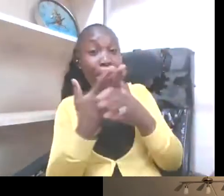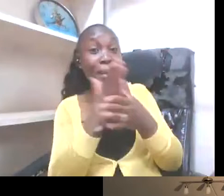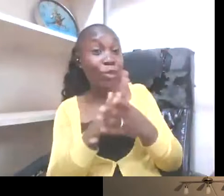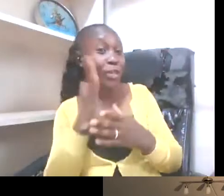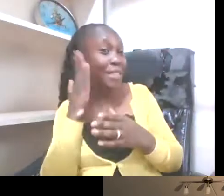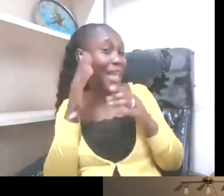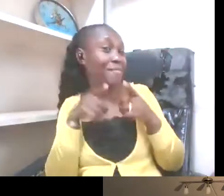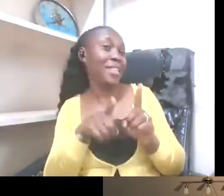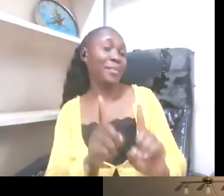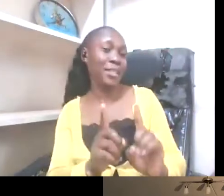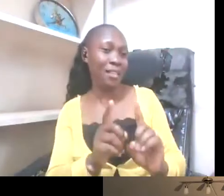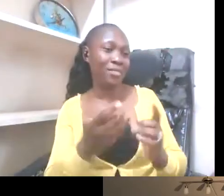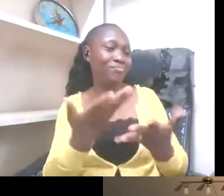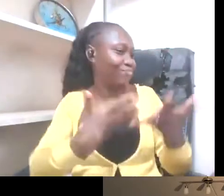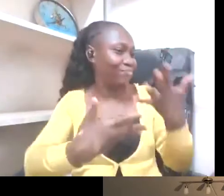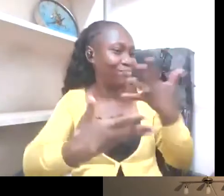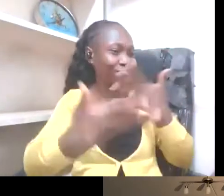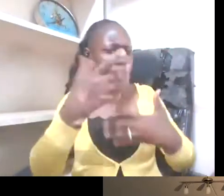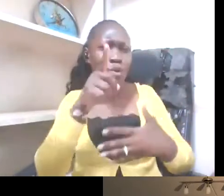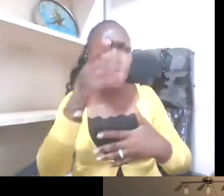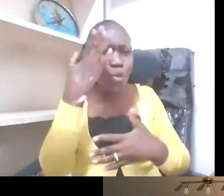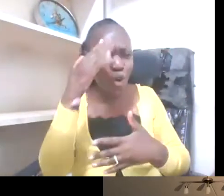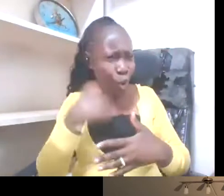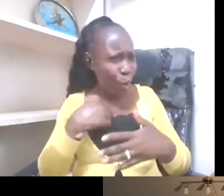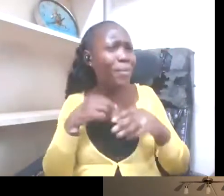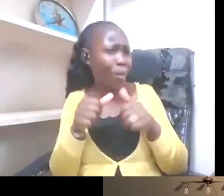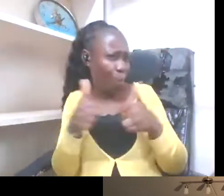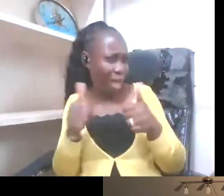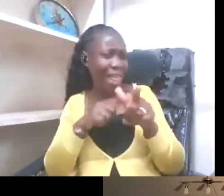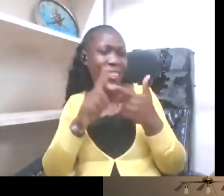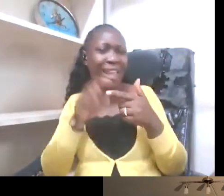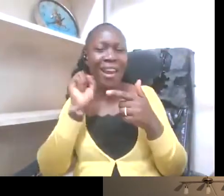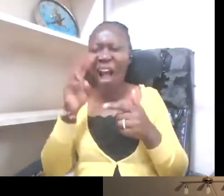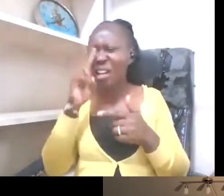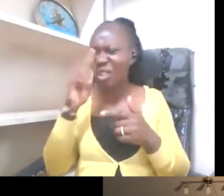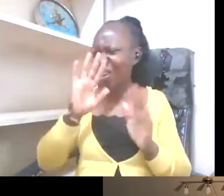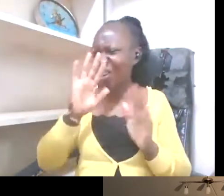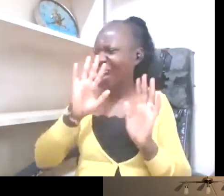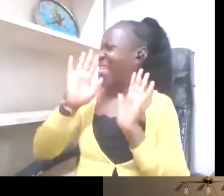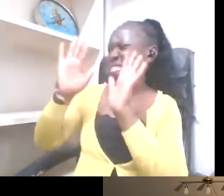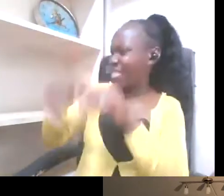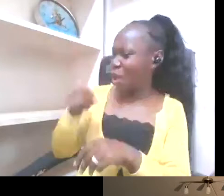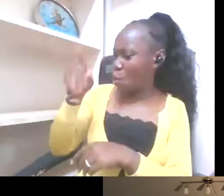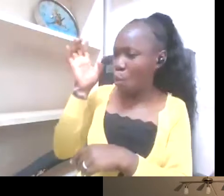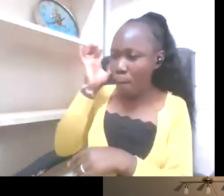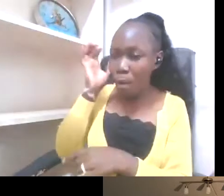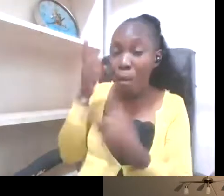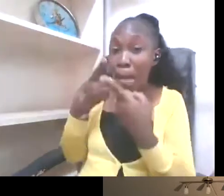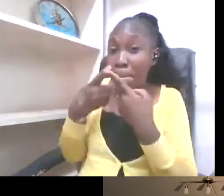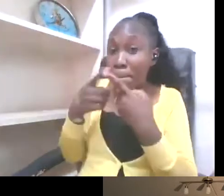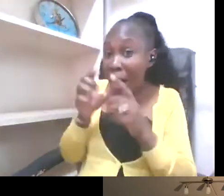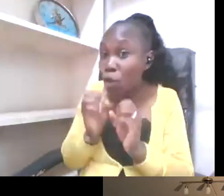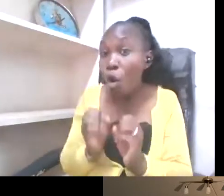if you know me well enough to pass a bad joke. But otherwise, the official word word that is